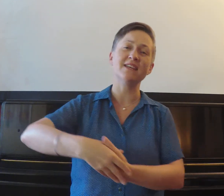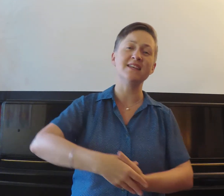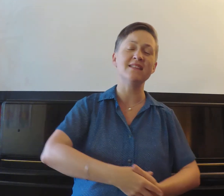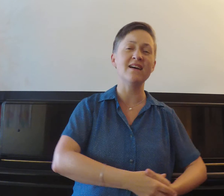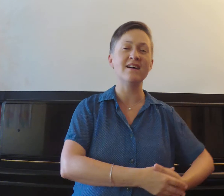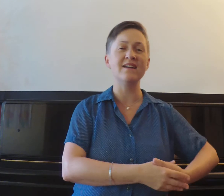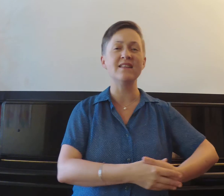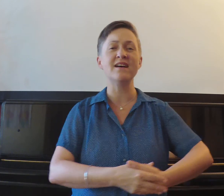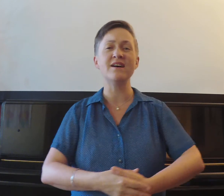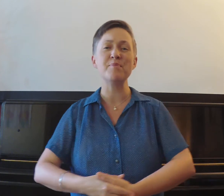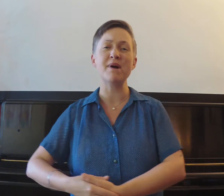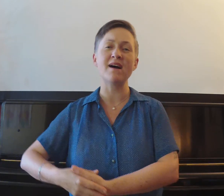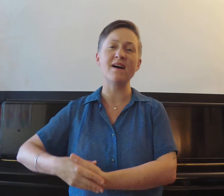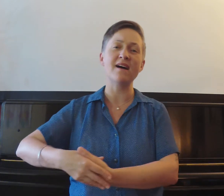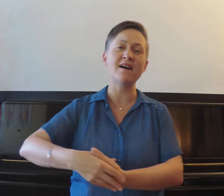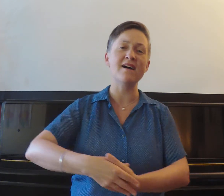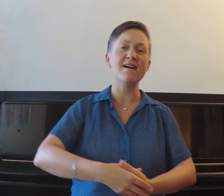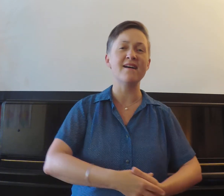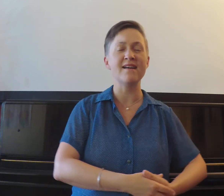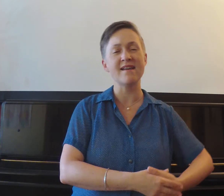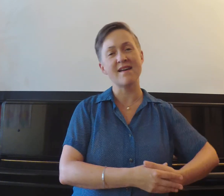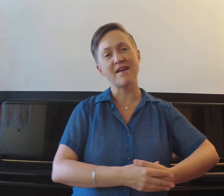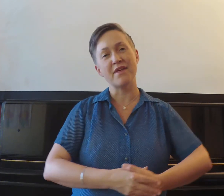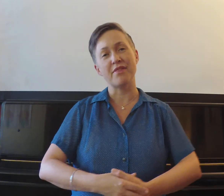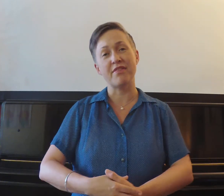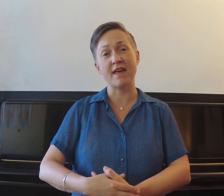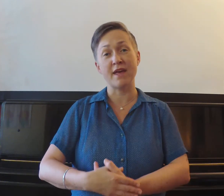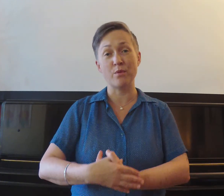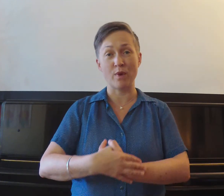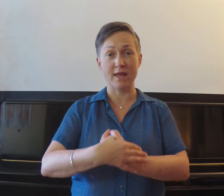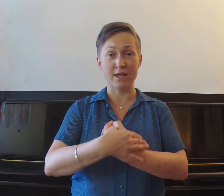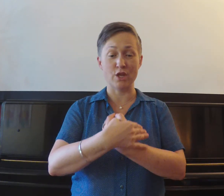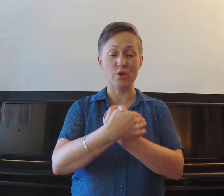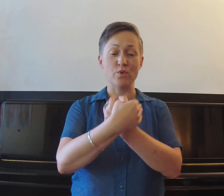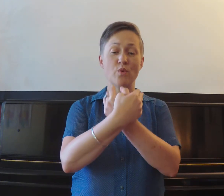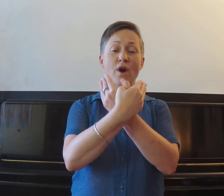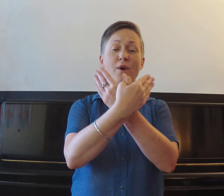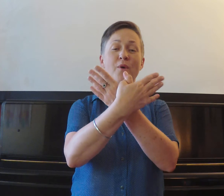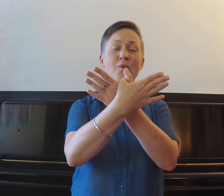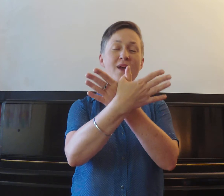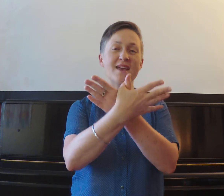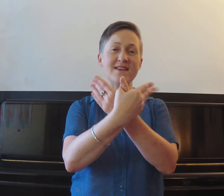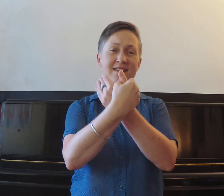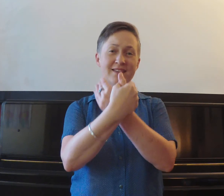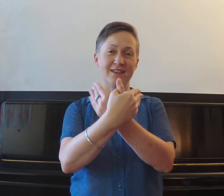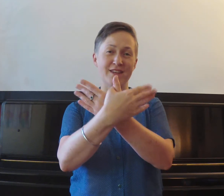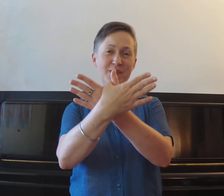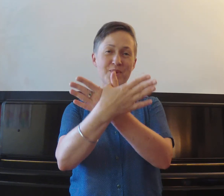lullaby Then when you awaken you